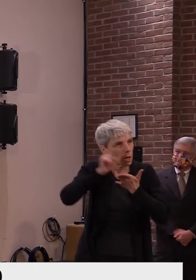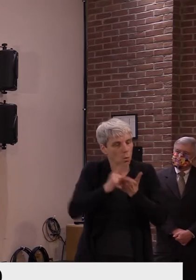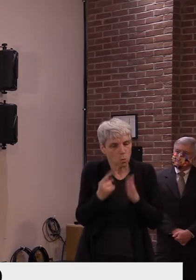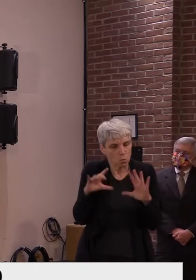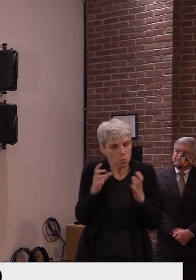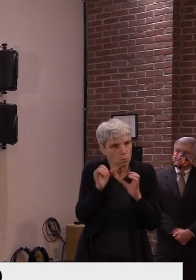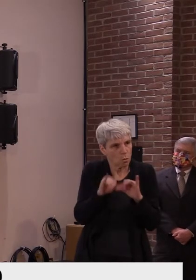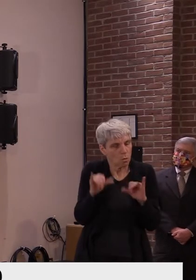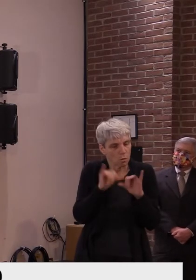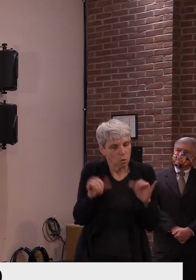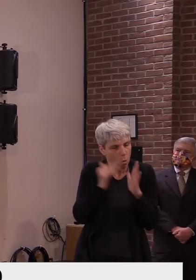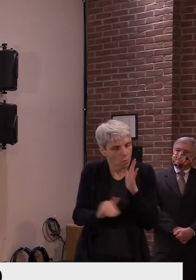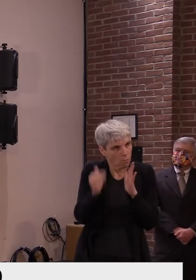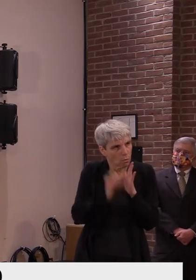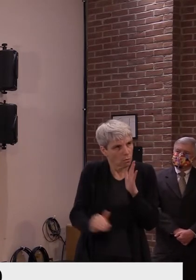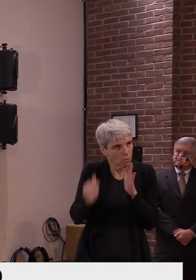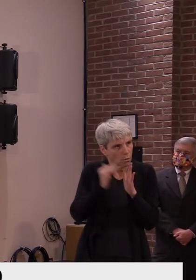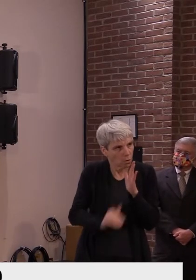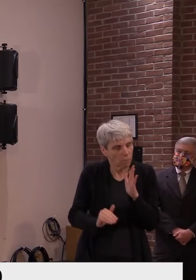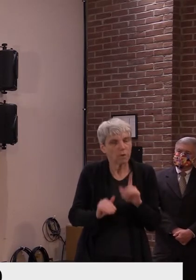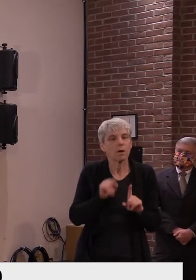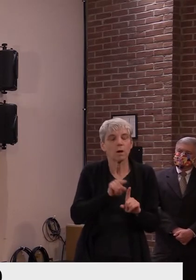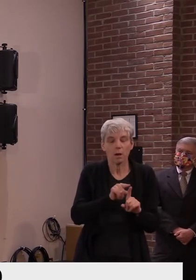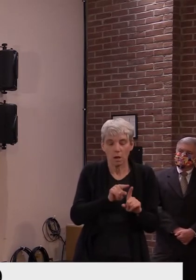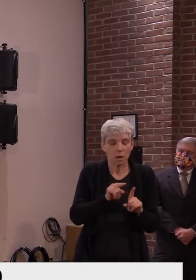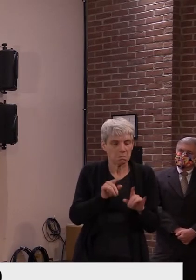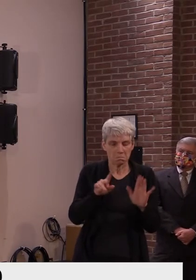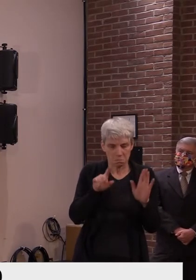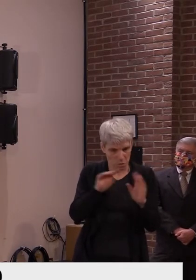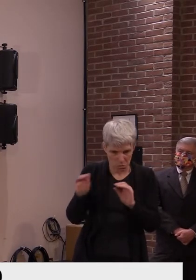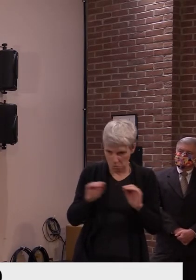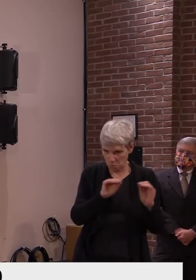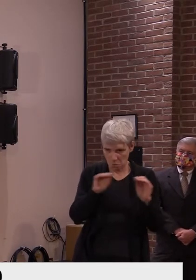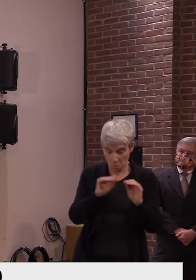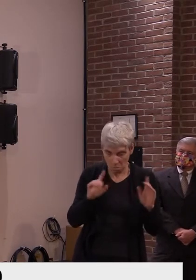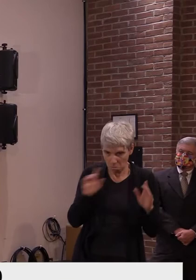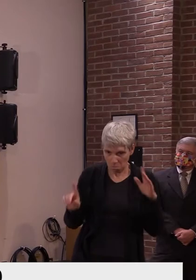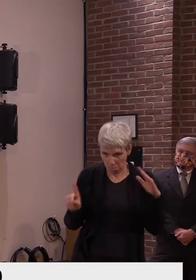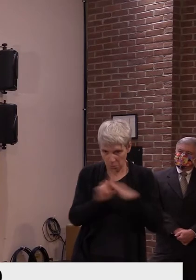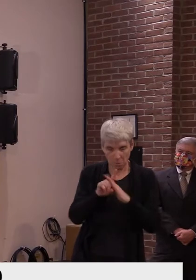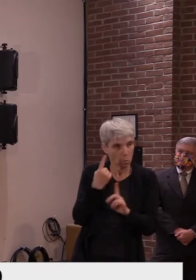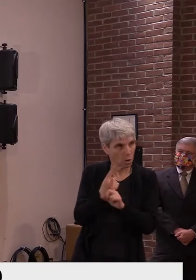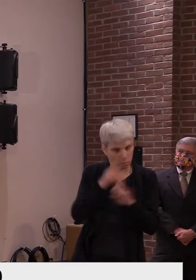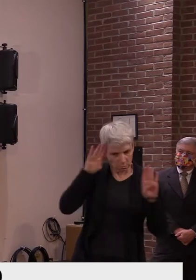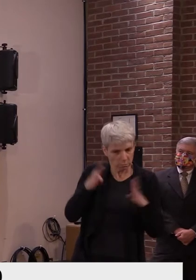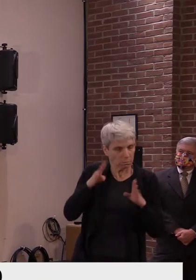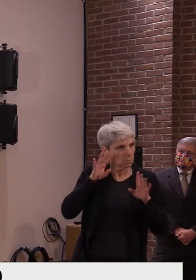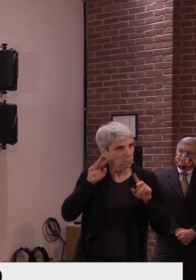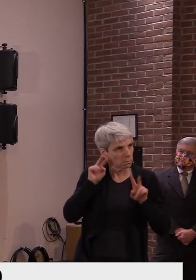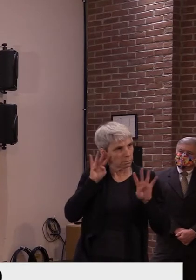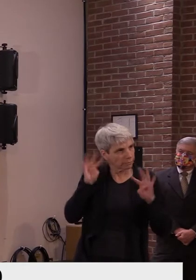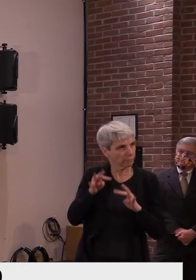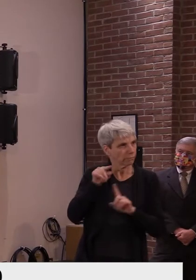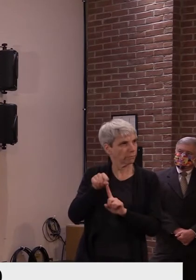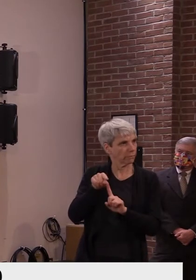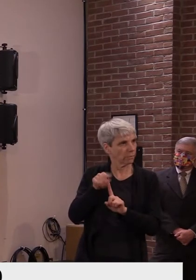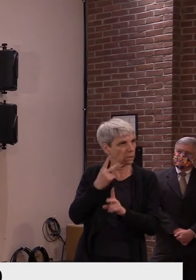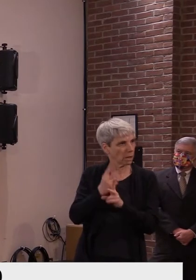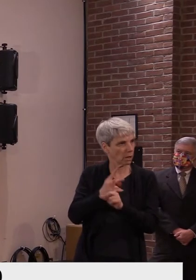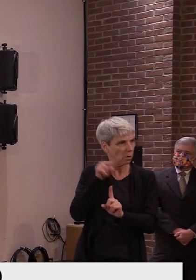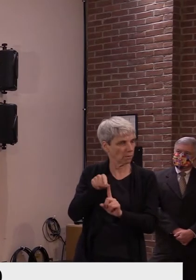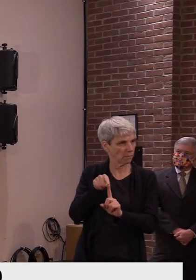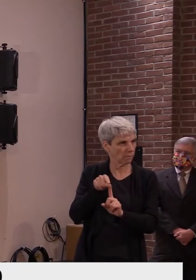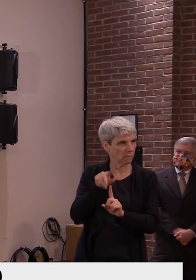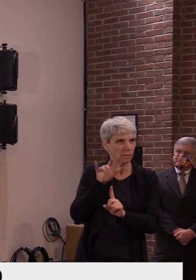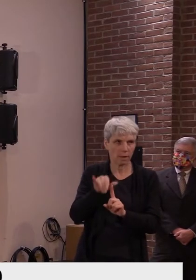and over again. So that one turns positive, that becomes a real sentinel event that you should pay attention to. We actually have,